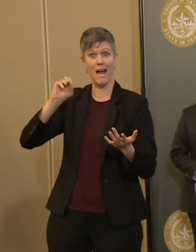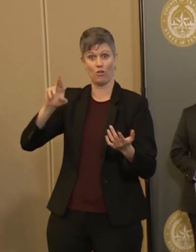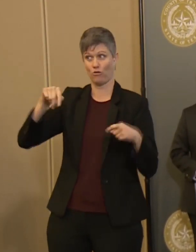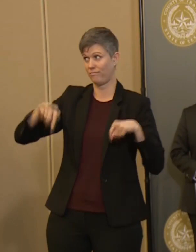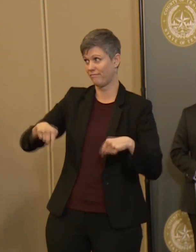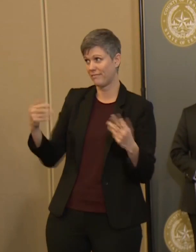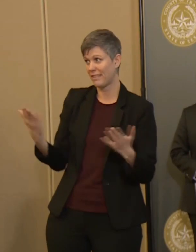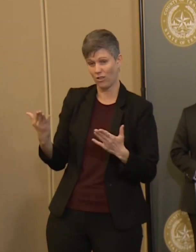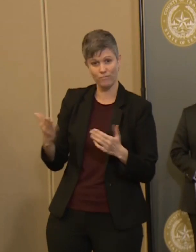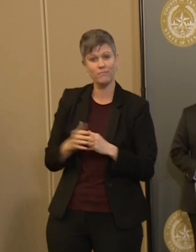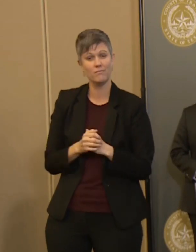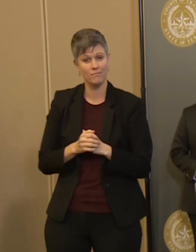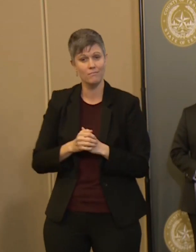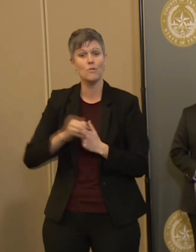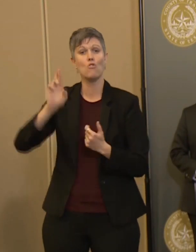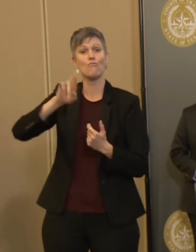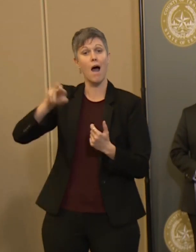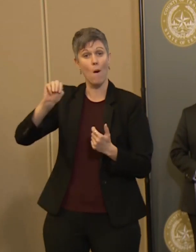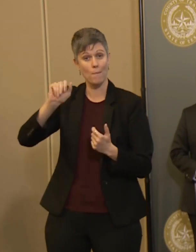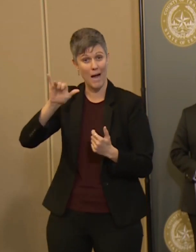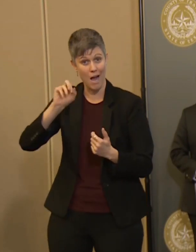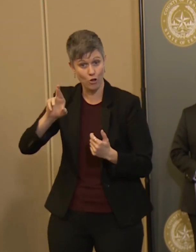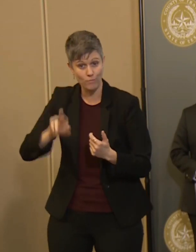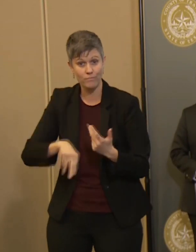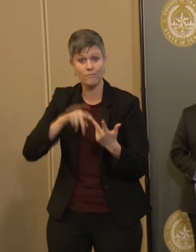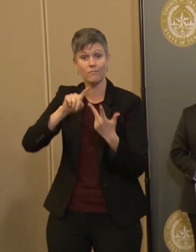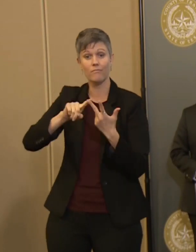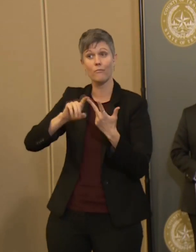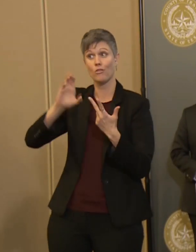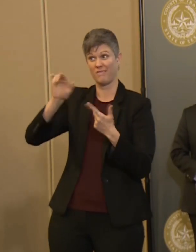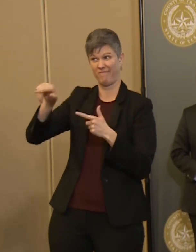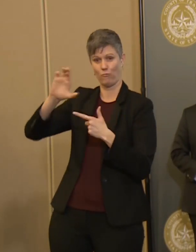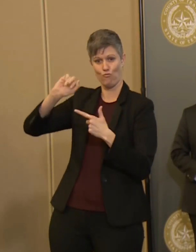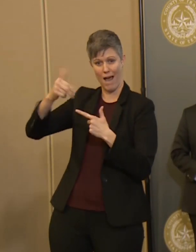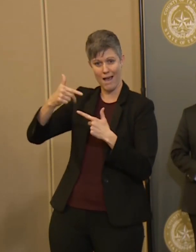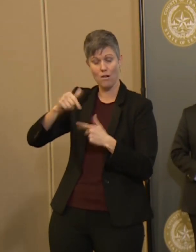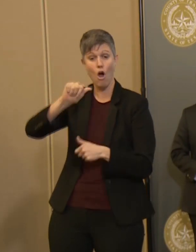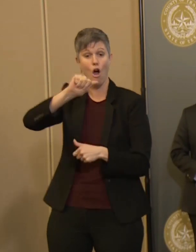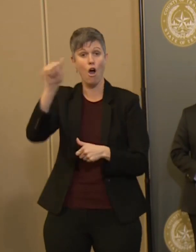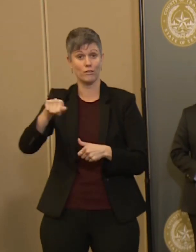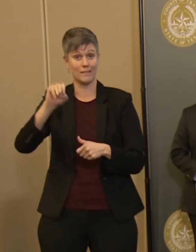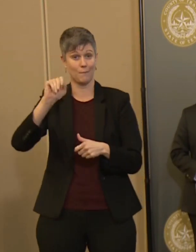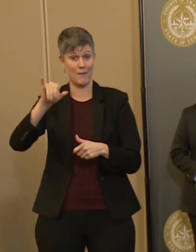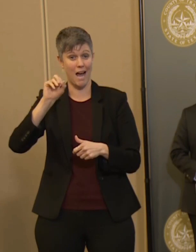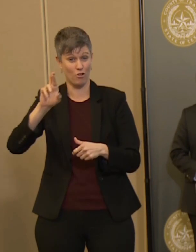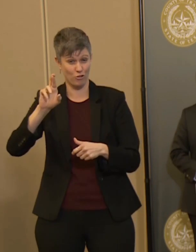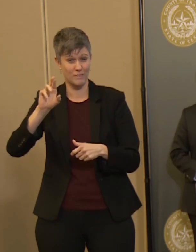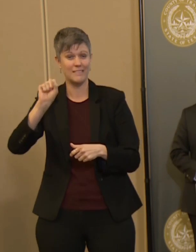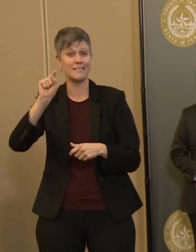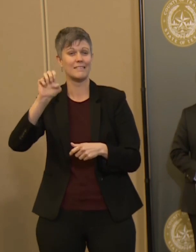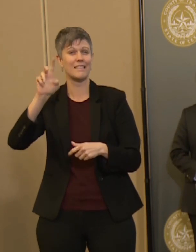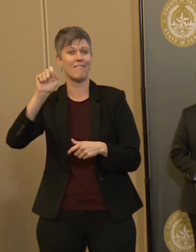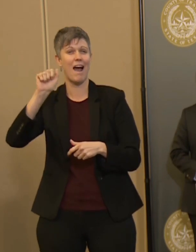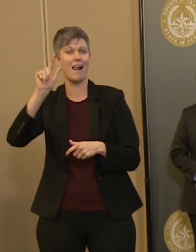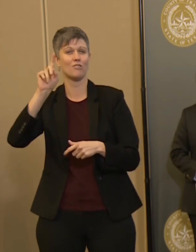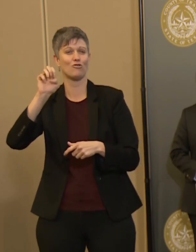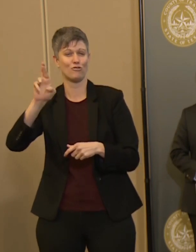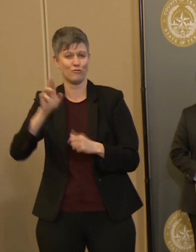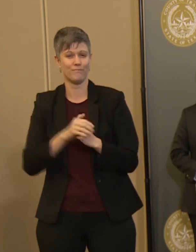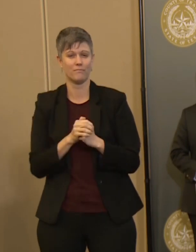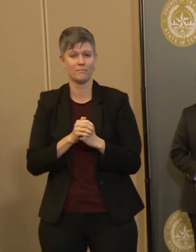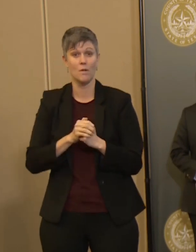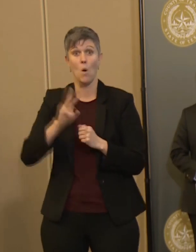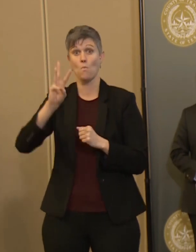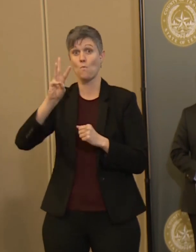We have the Round Rock Mayor Craig Morgan, the Austin Mayor Steve Adler, the Williamson County Sheriff Chody,